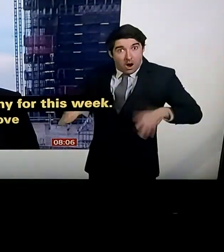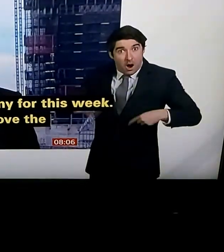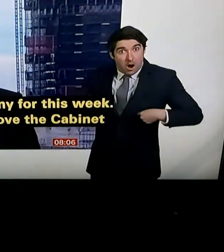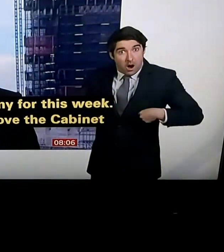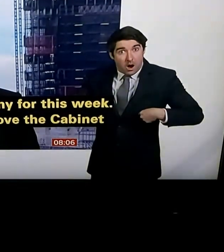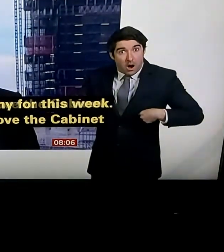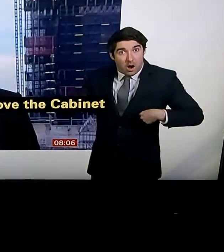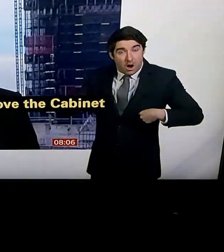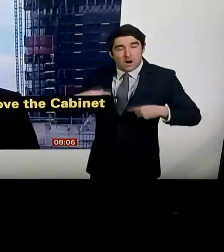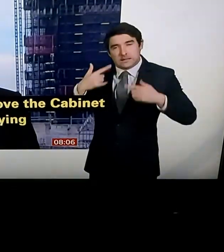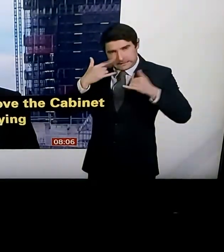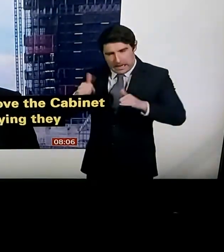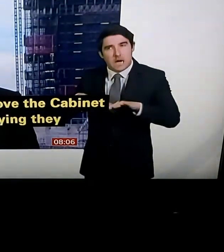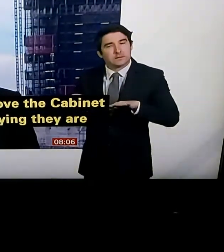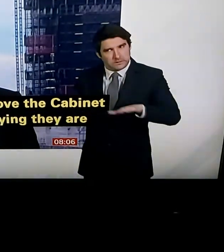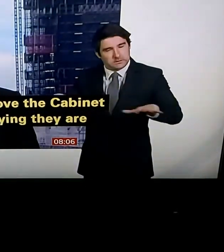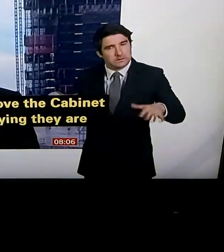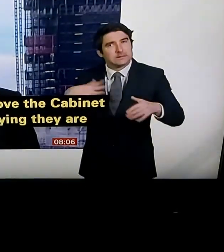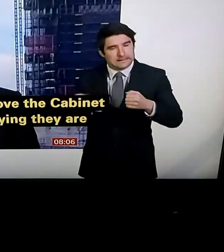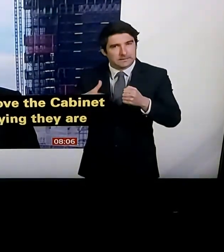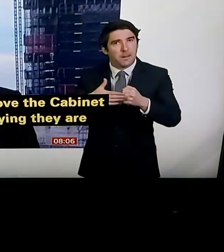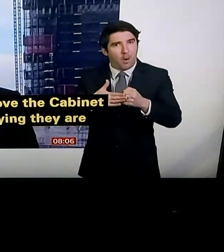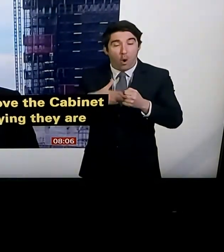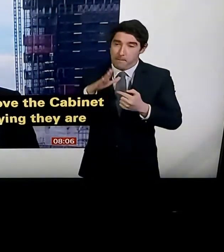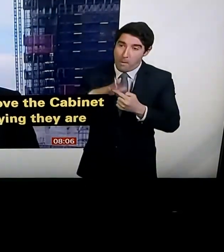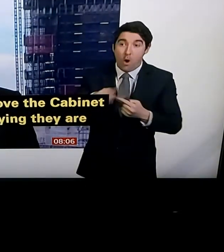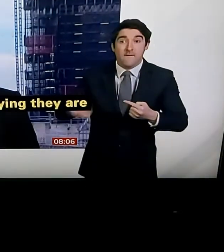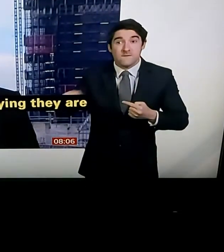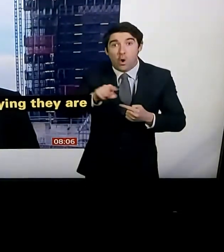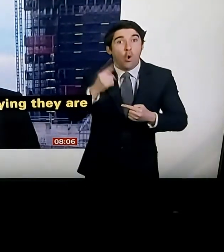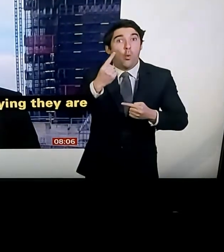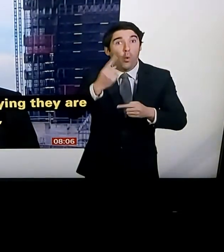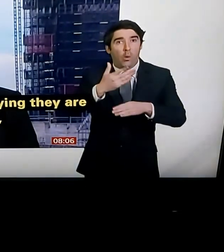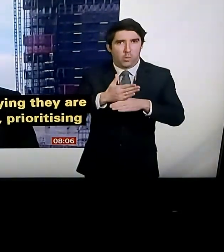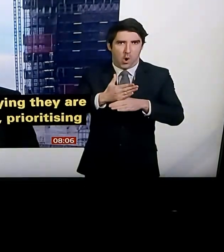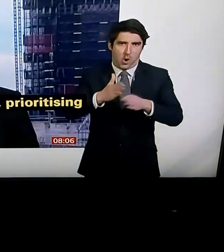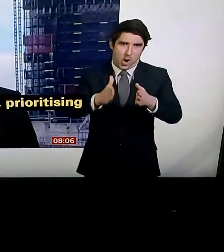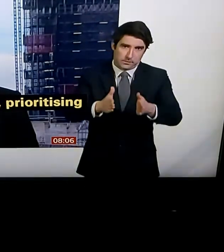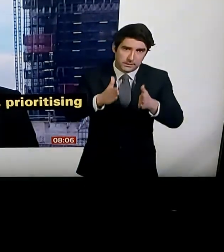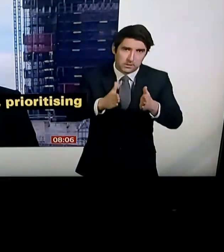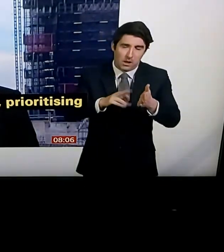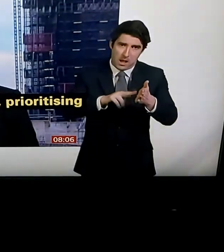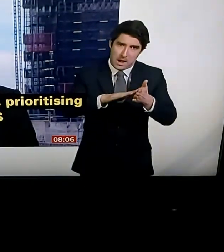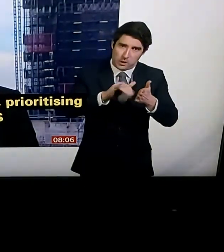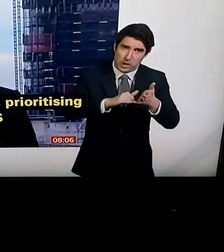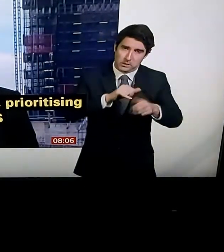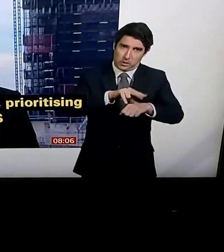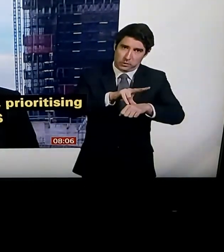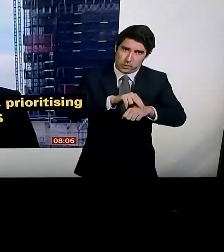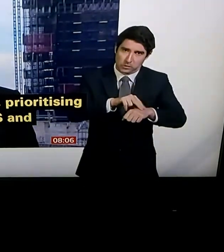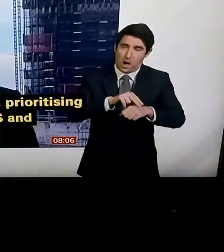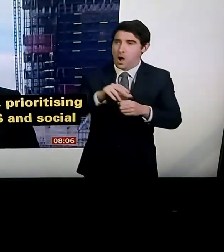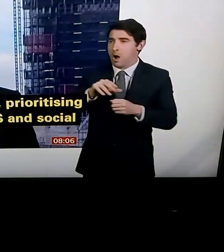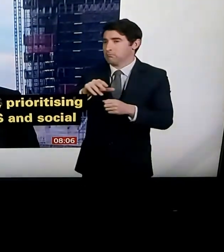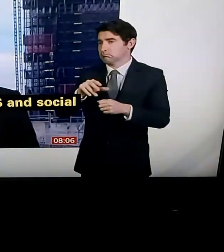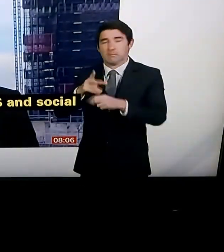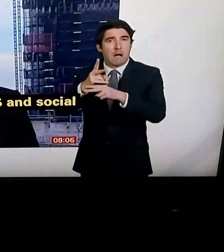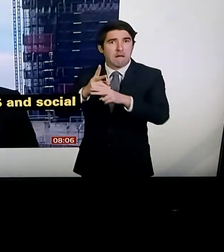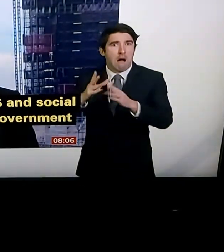frontline staff, NHS workers, social care workers. The government has faced questions as to whether it has produced enough tests